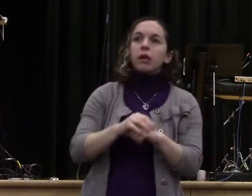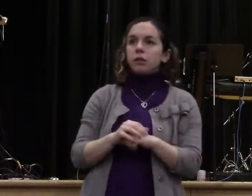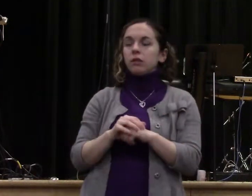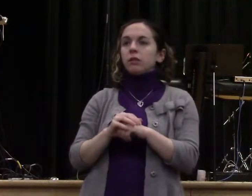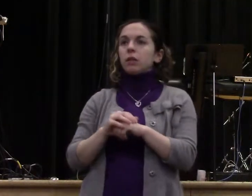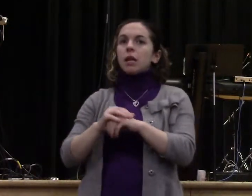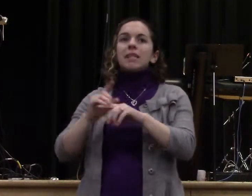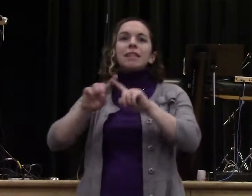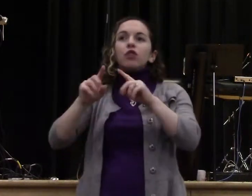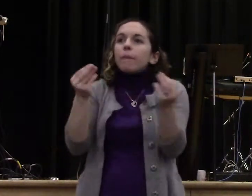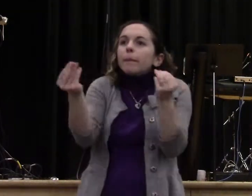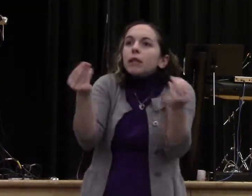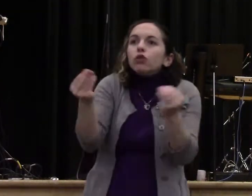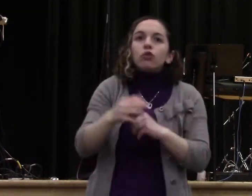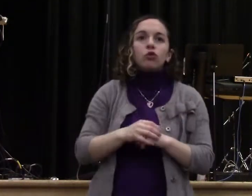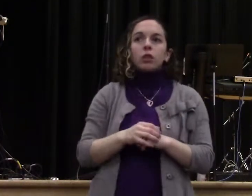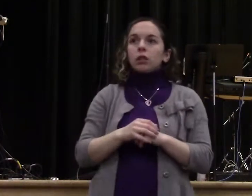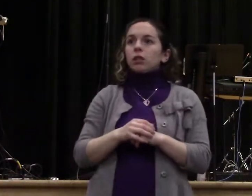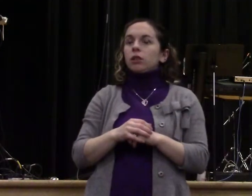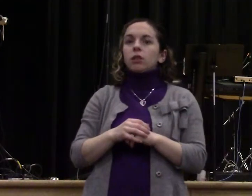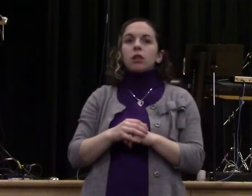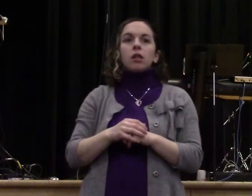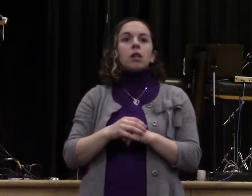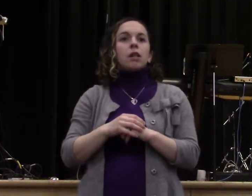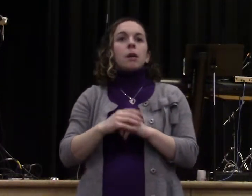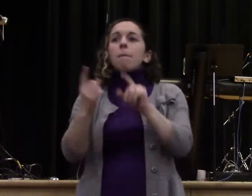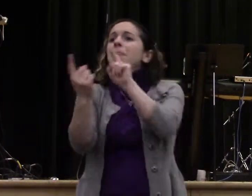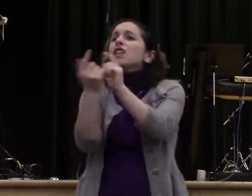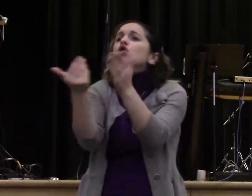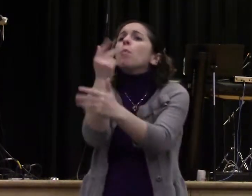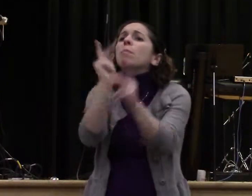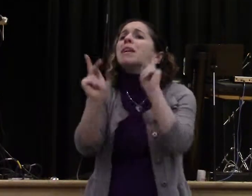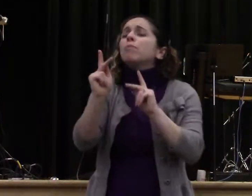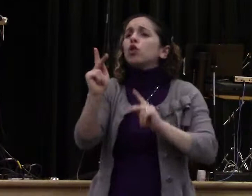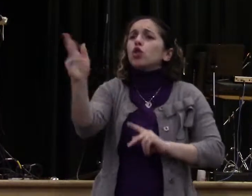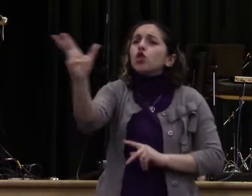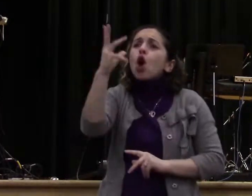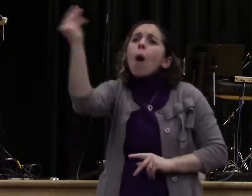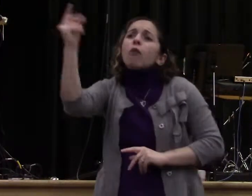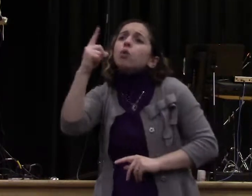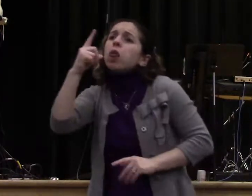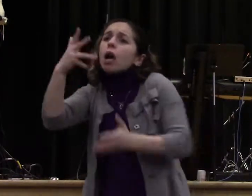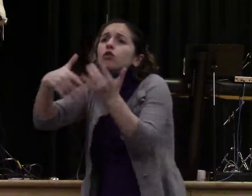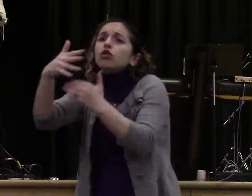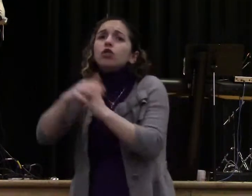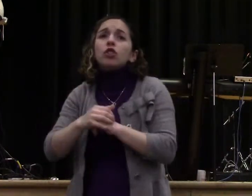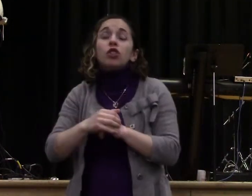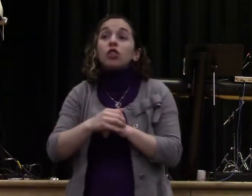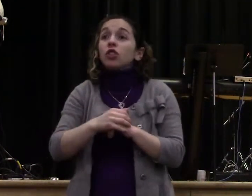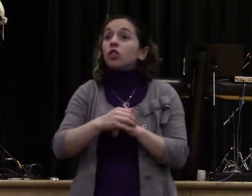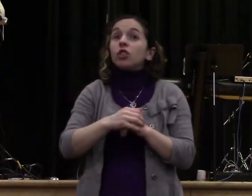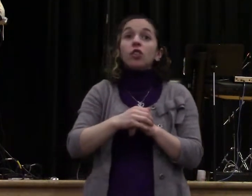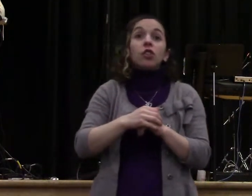some people. Reach out to others. Go to lunch. Have somebody take you out for lunch. Say, who's taking me out for lunch today? I'm hungry.